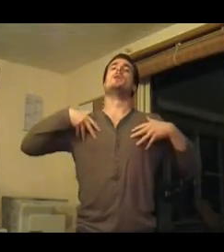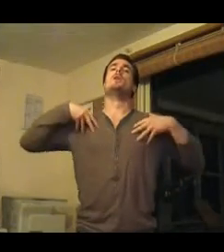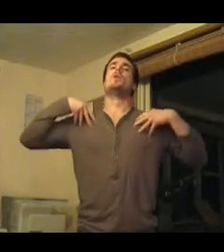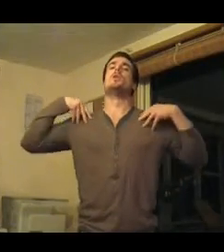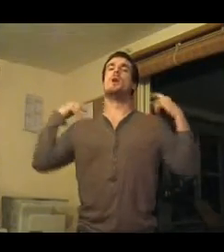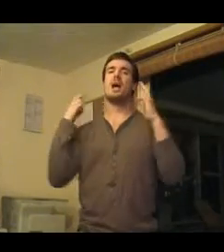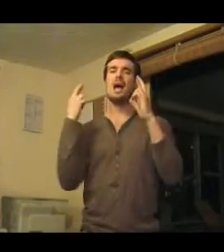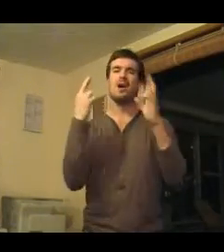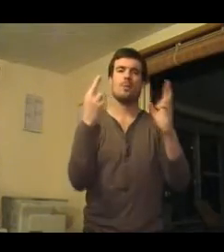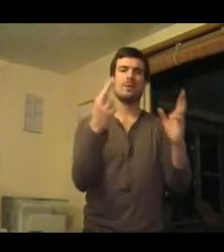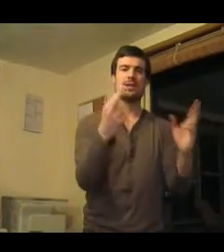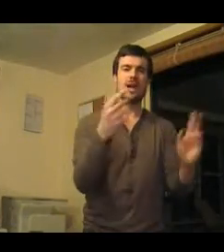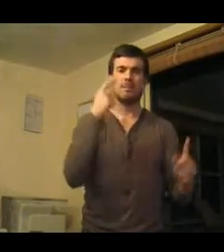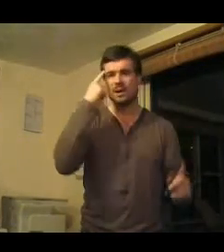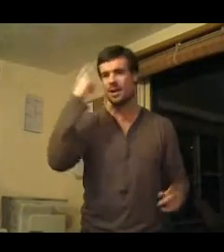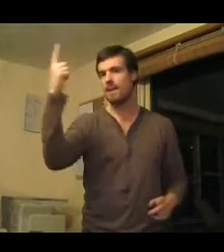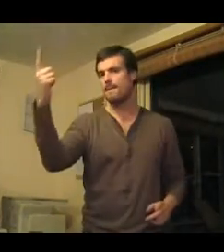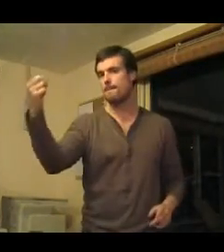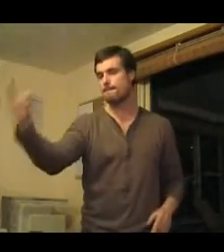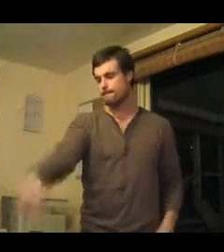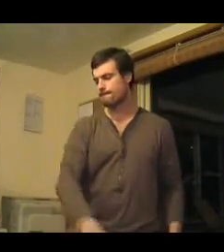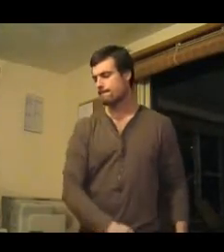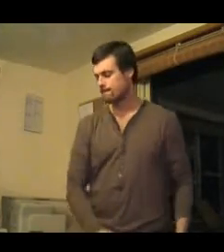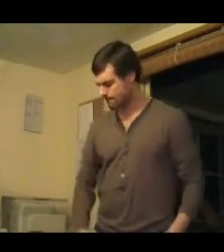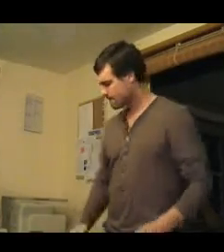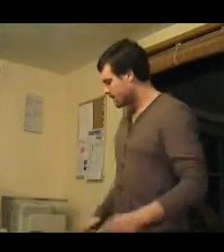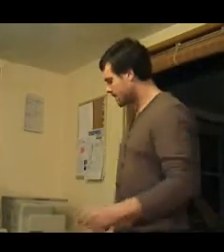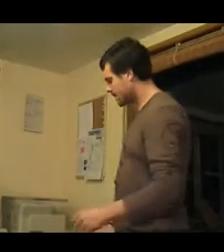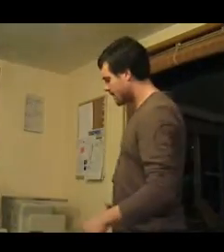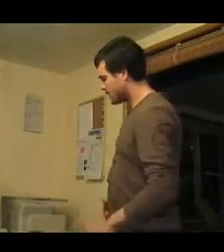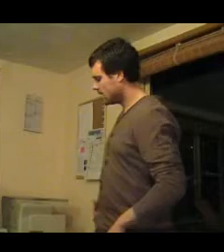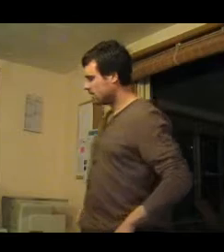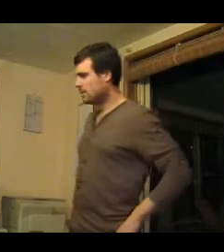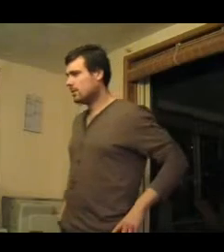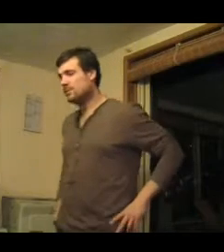I Hope You Comprehend I